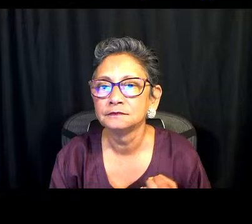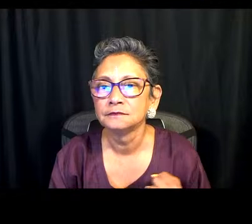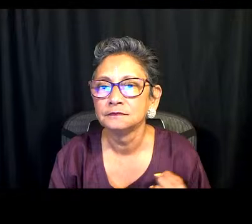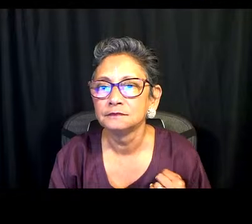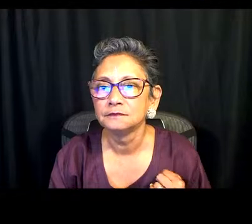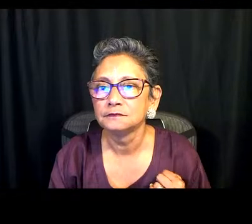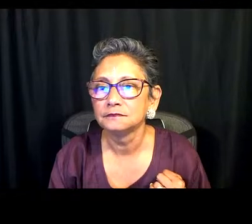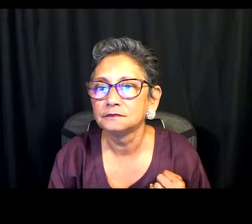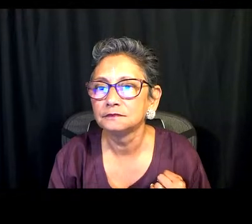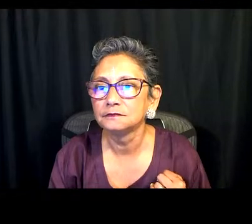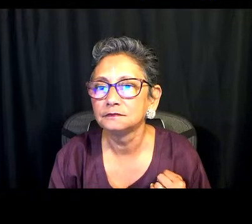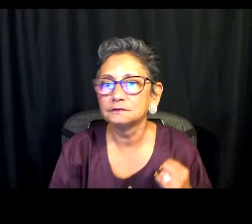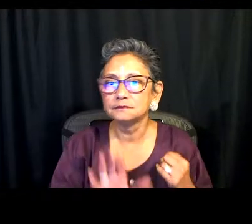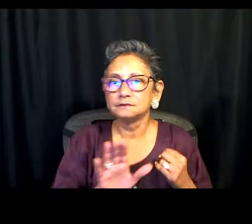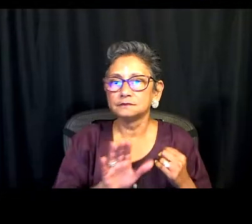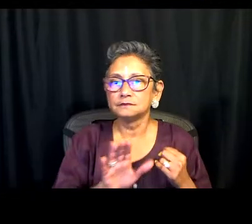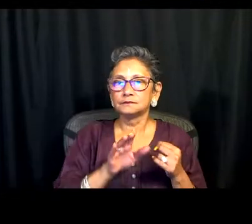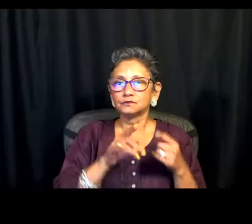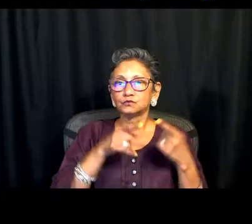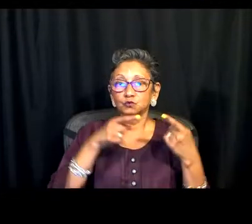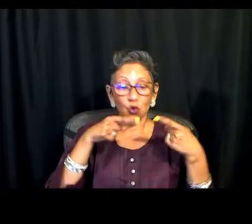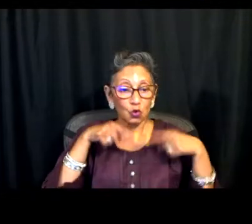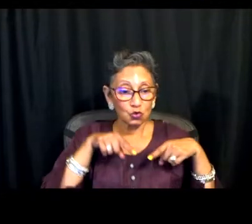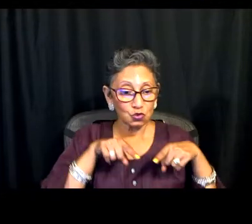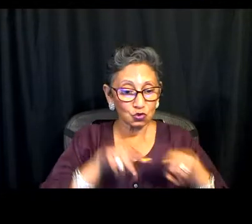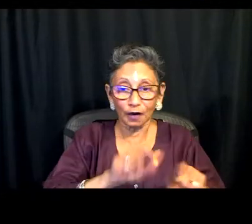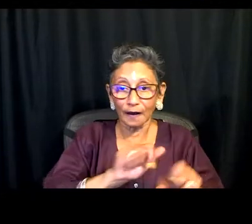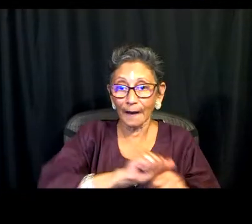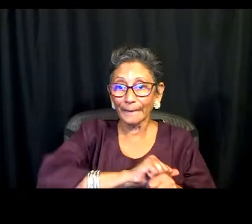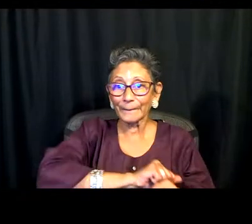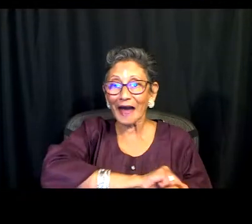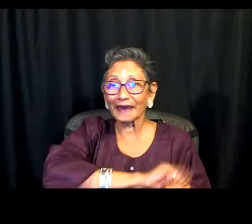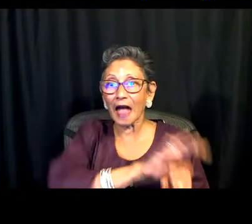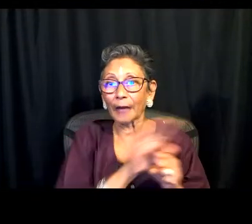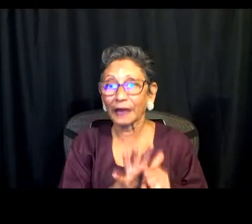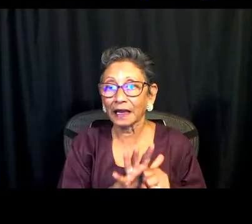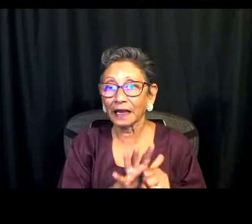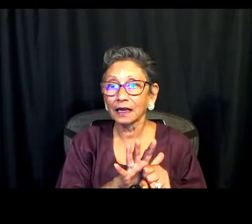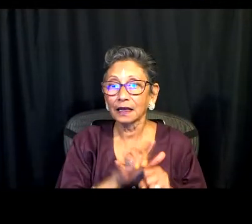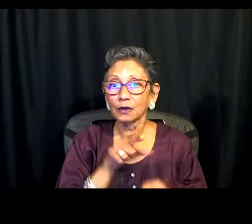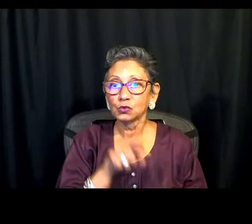stunning okay let me get to the questions the audience had for you